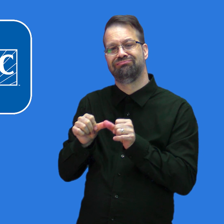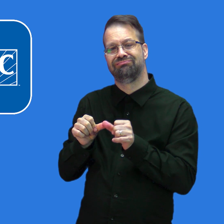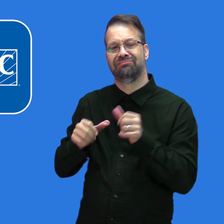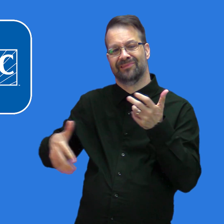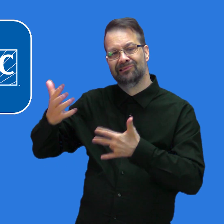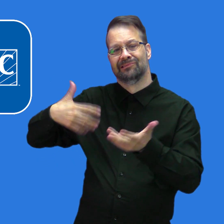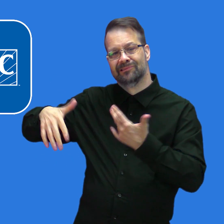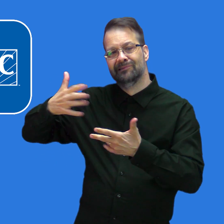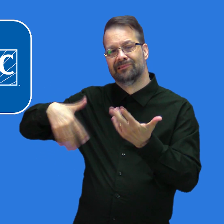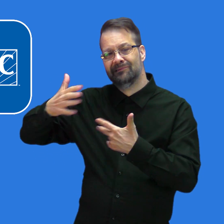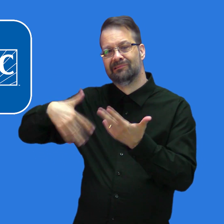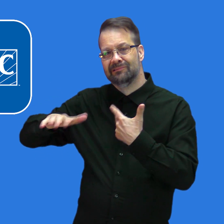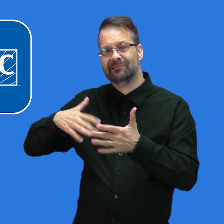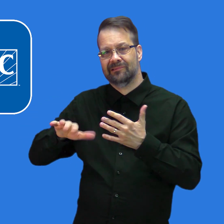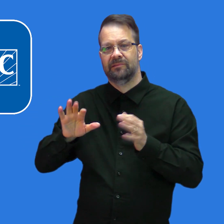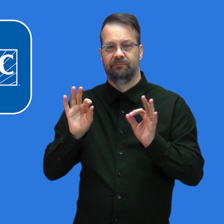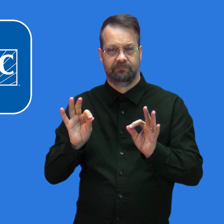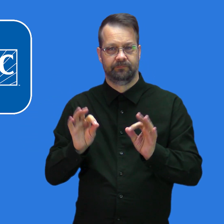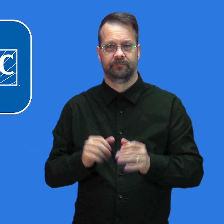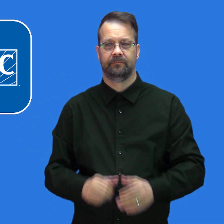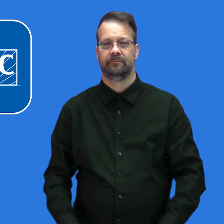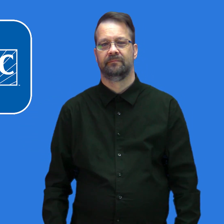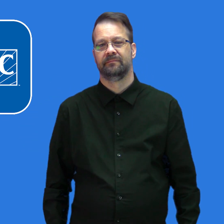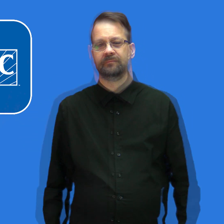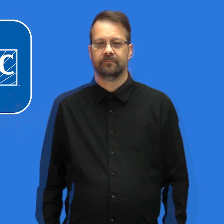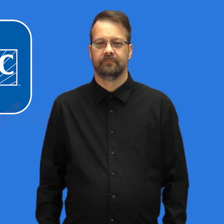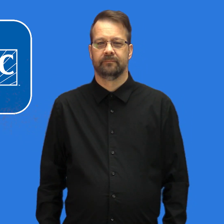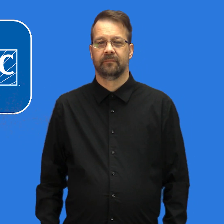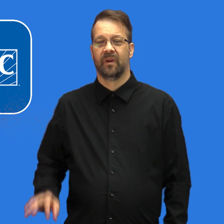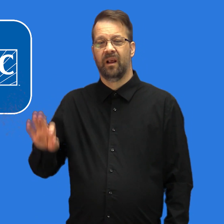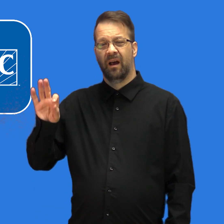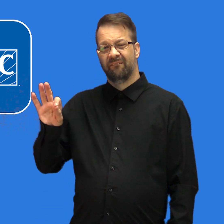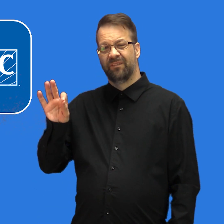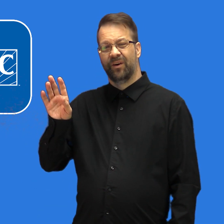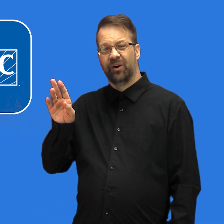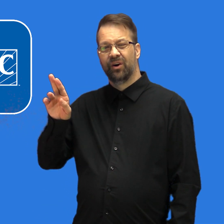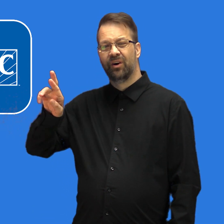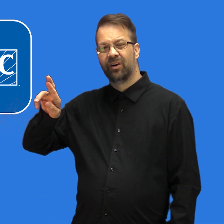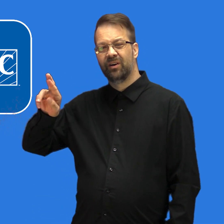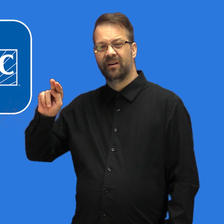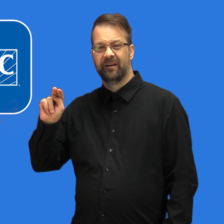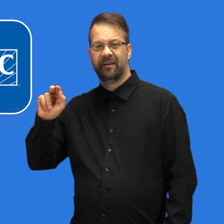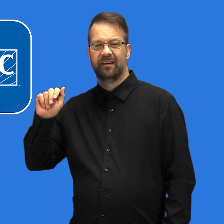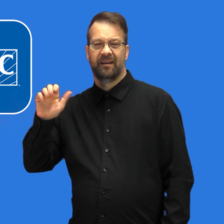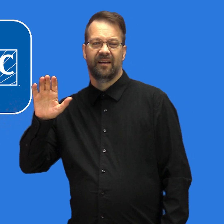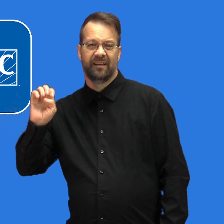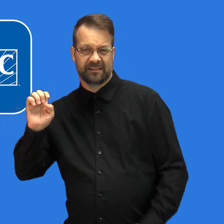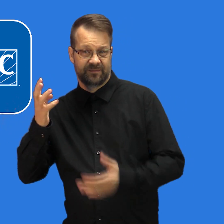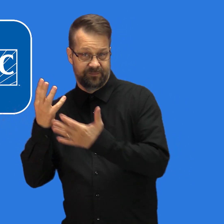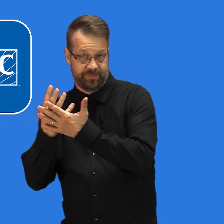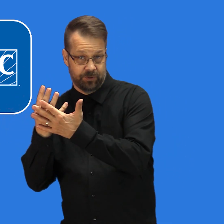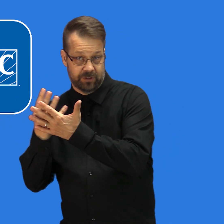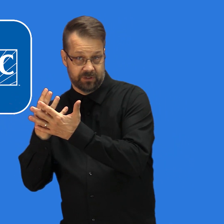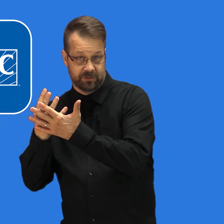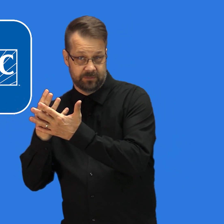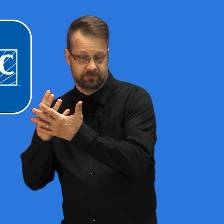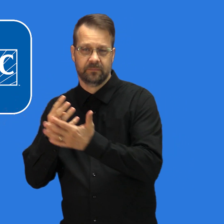pleated filters. Pleated filters are more efficient than ordinary furnace filters and can be found in